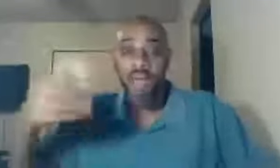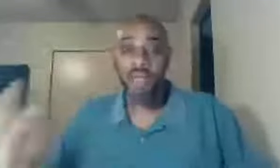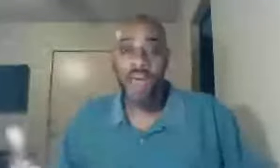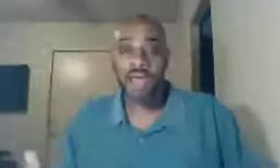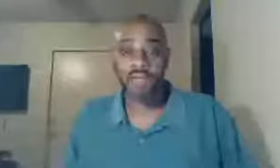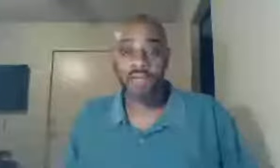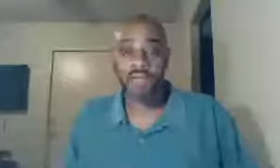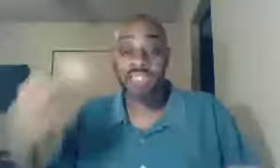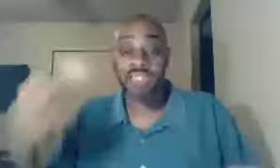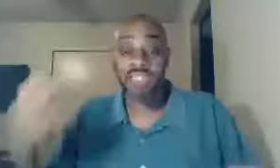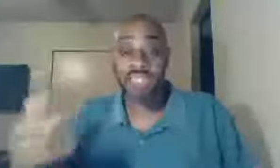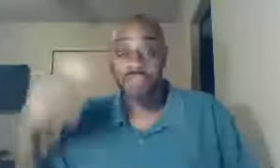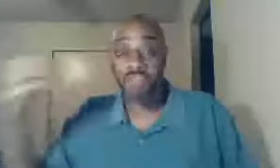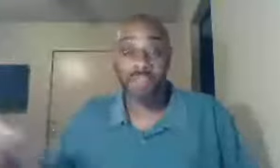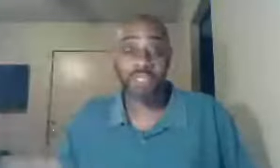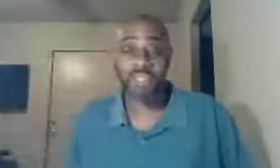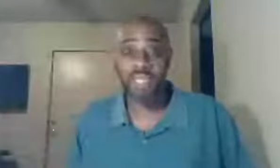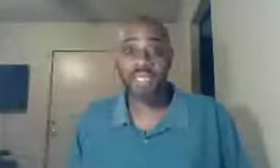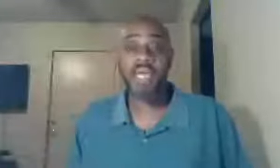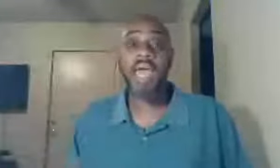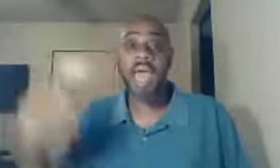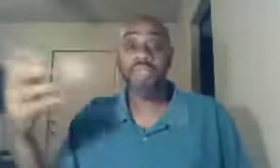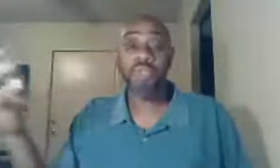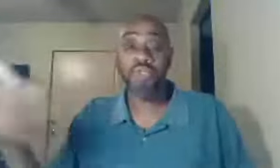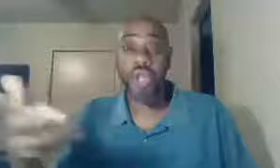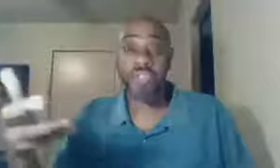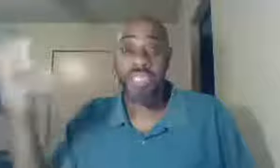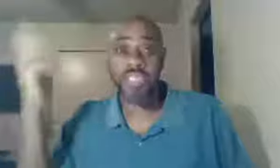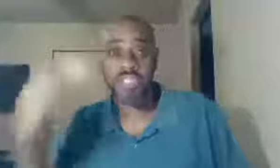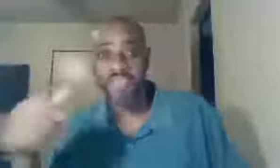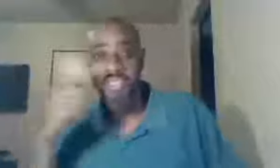what Apollos did, and what Cephas or Peter did, and you turned it into division,